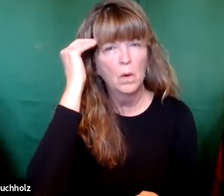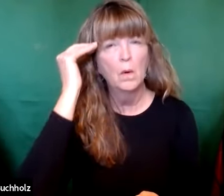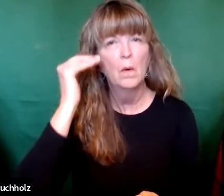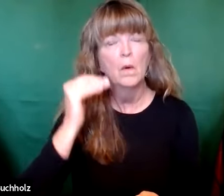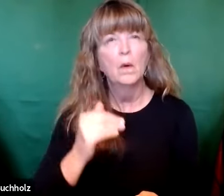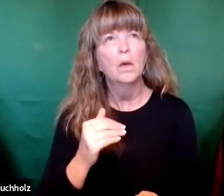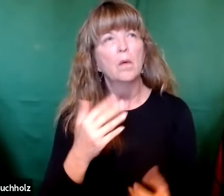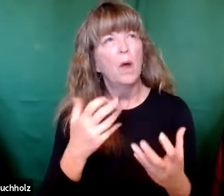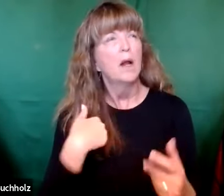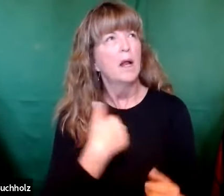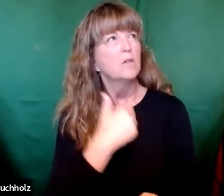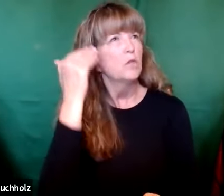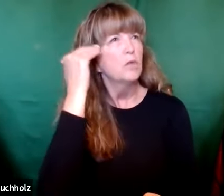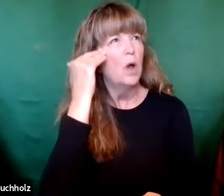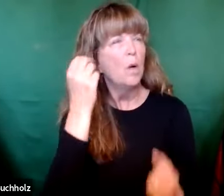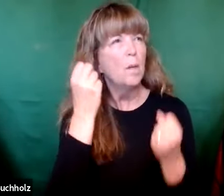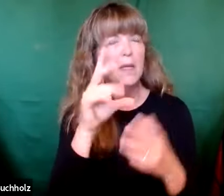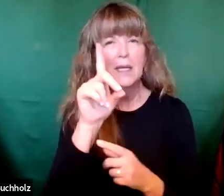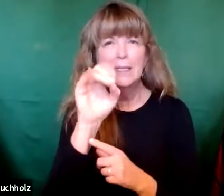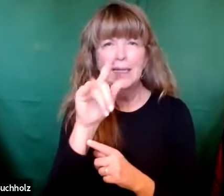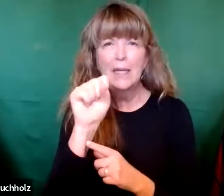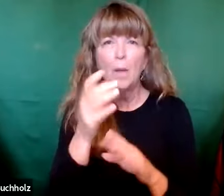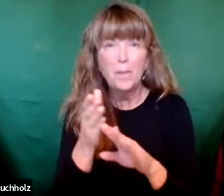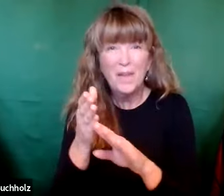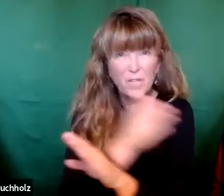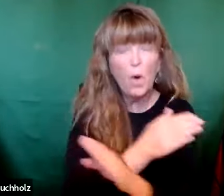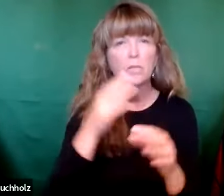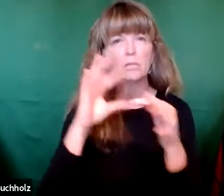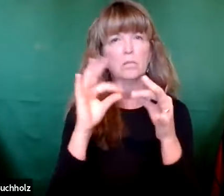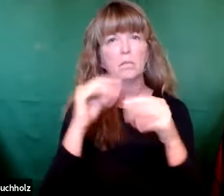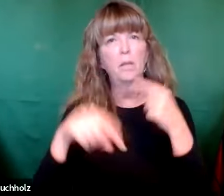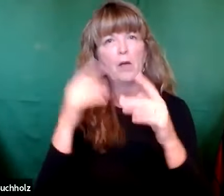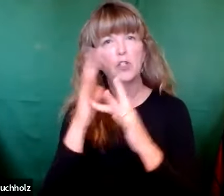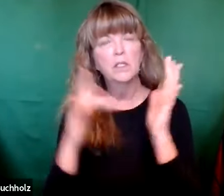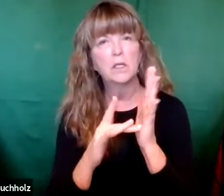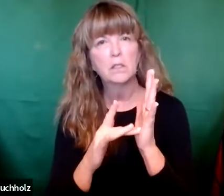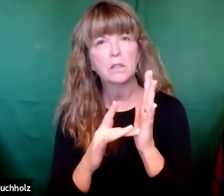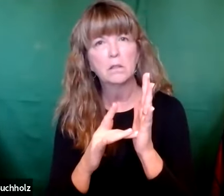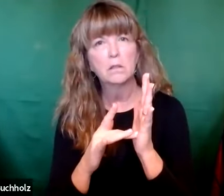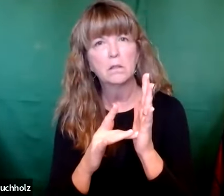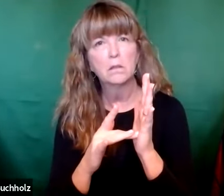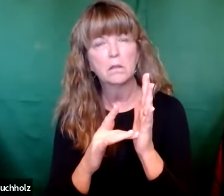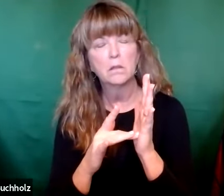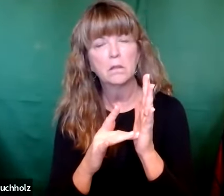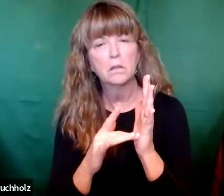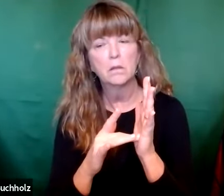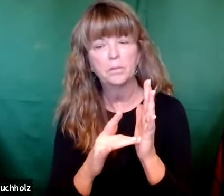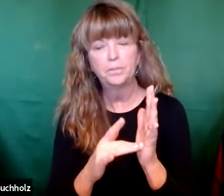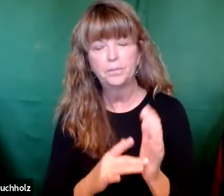all the details that we